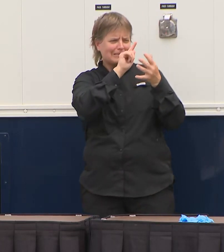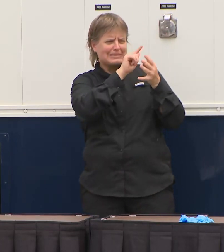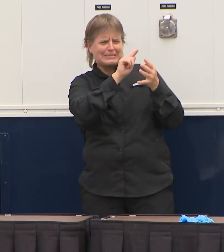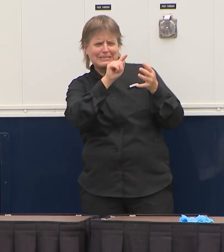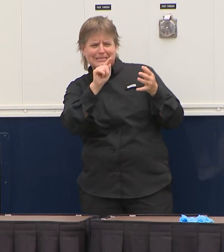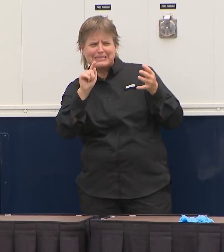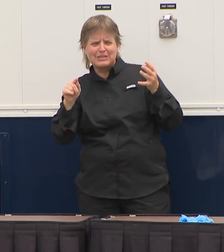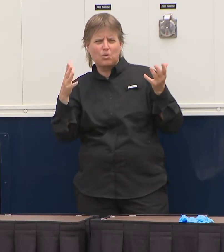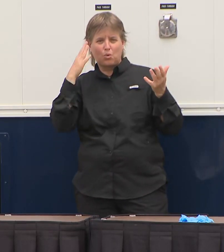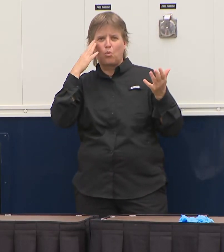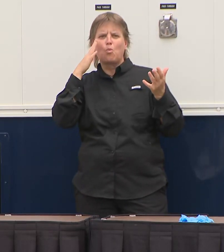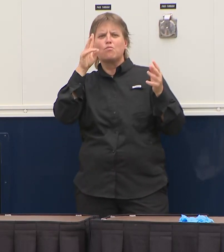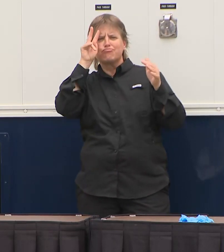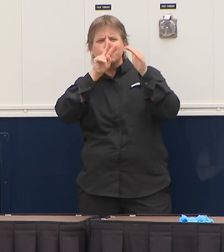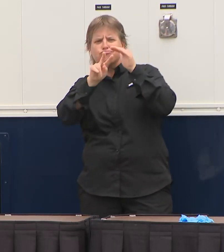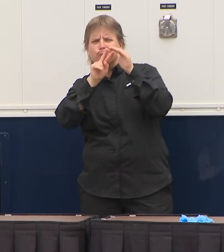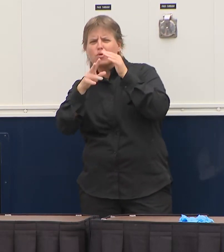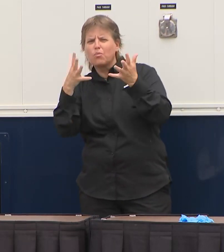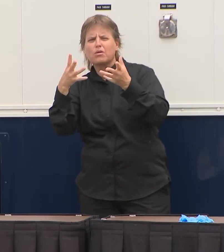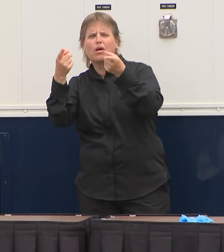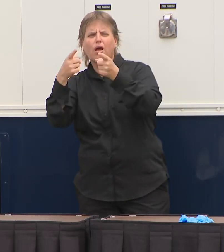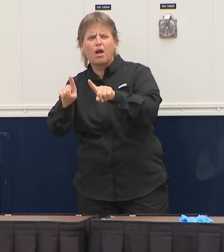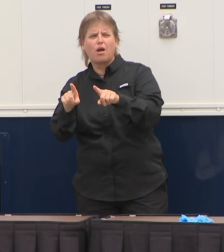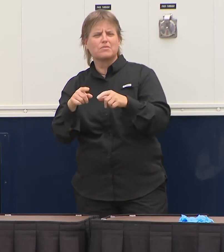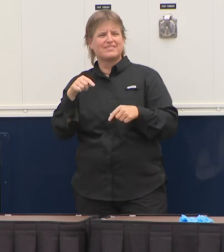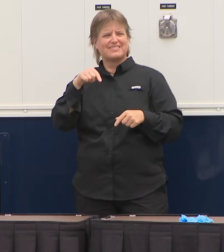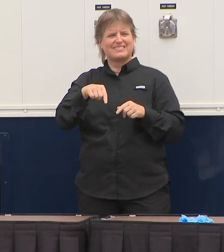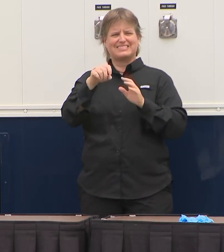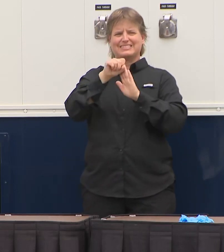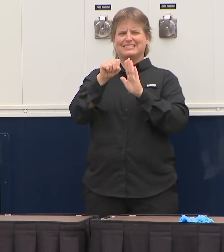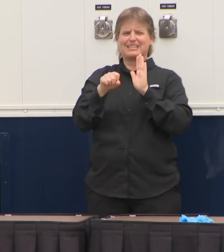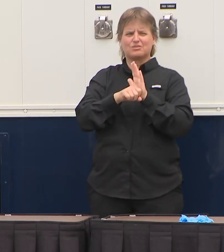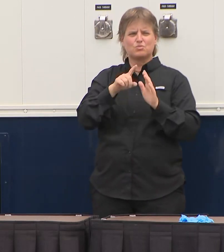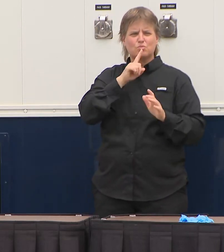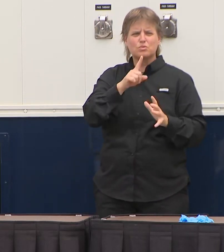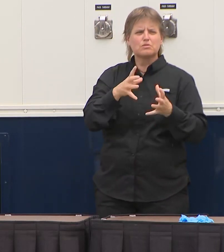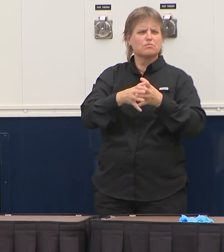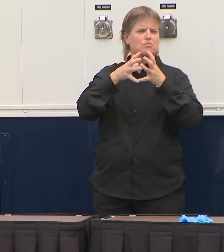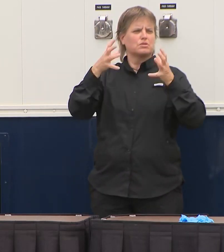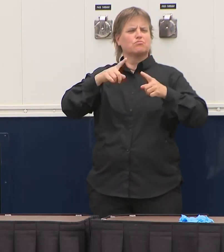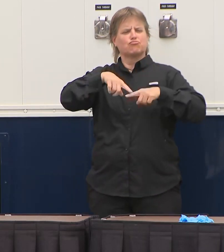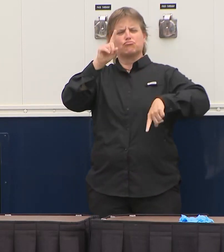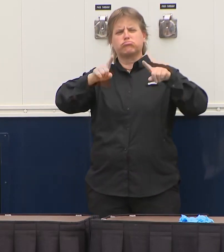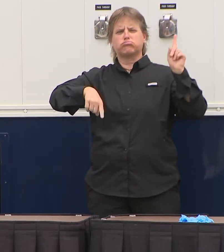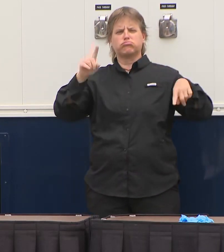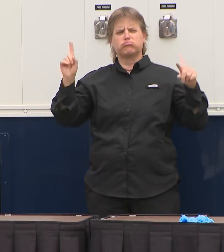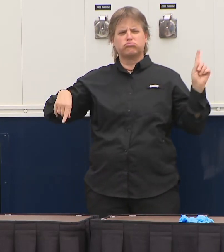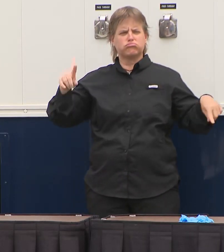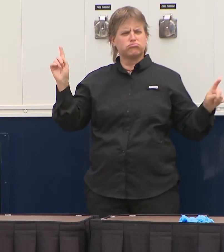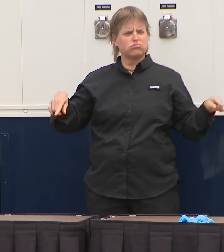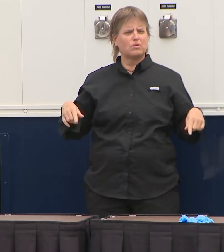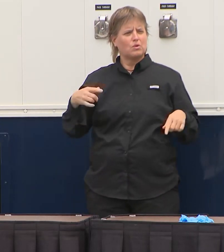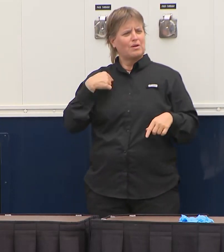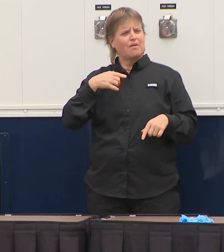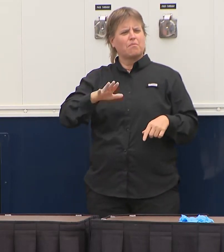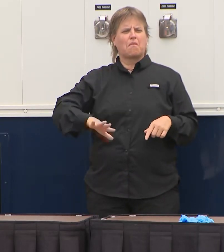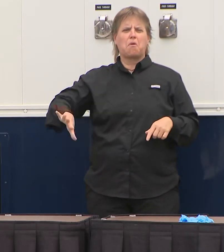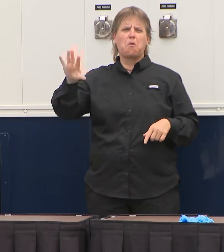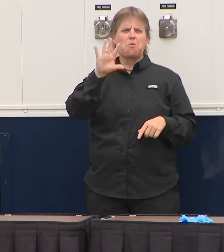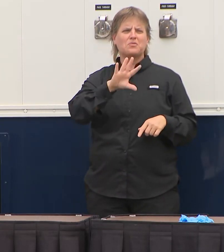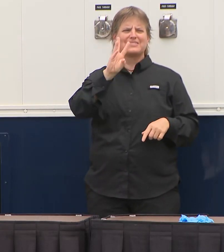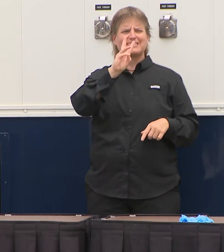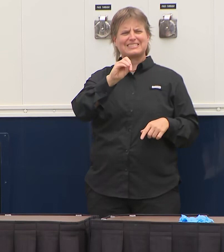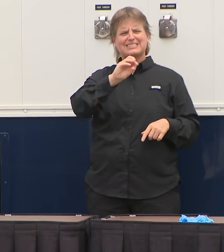you know, we have a very big diverse state. I mean, if you look at the cases throughout the state, we have about 60 percent are in just the three southeast